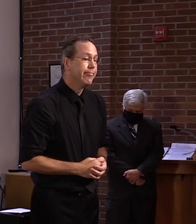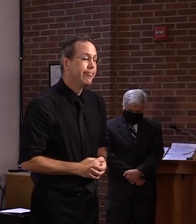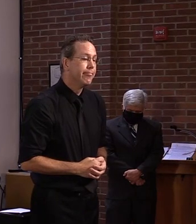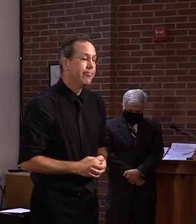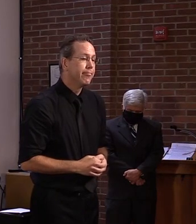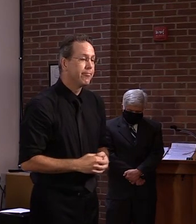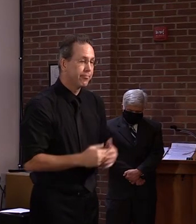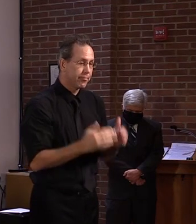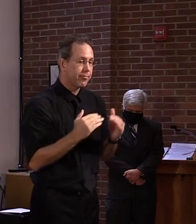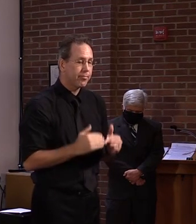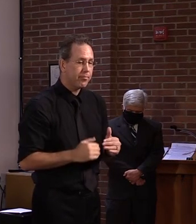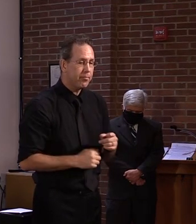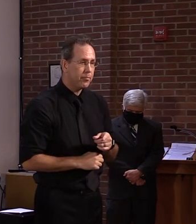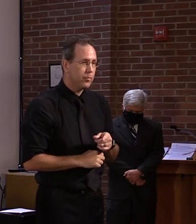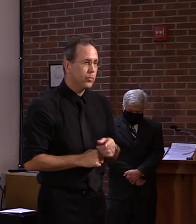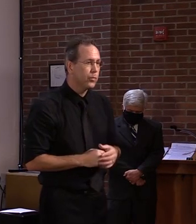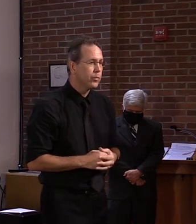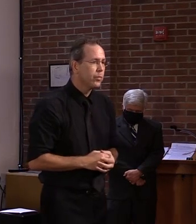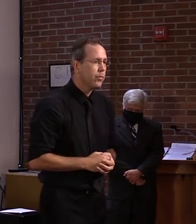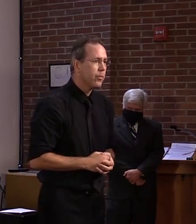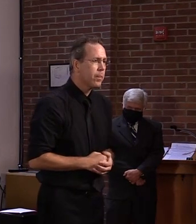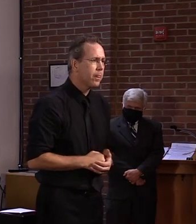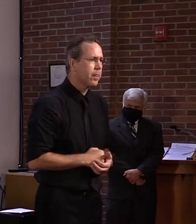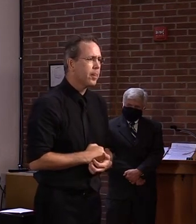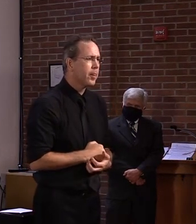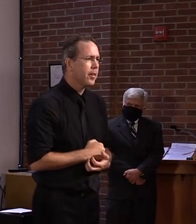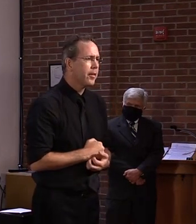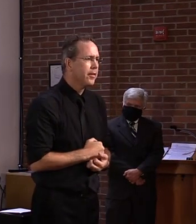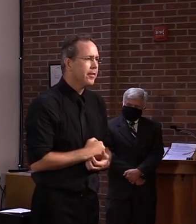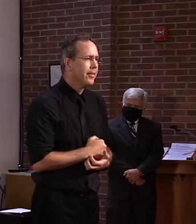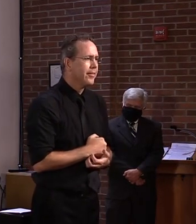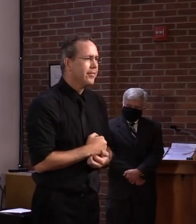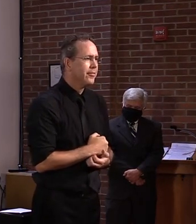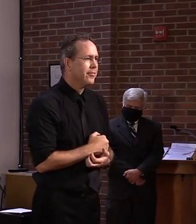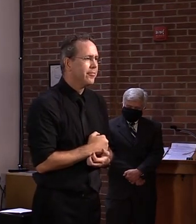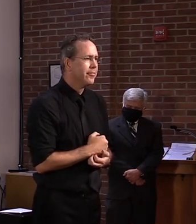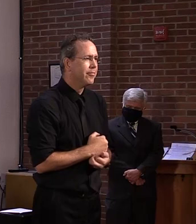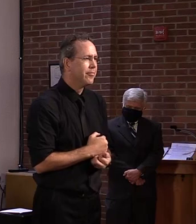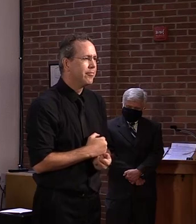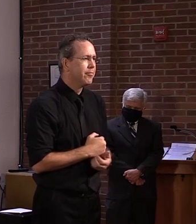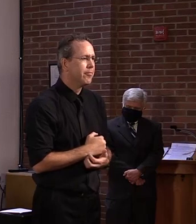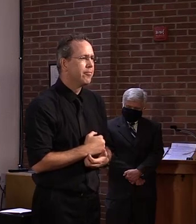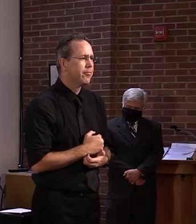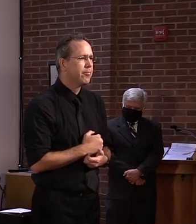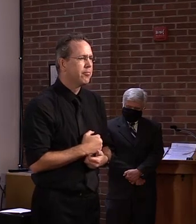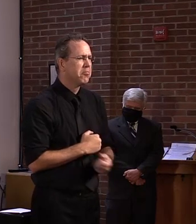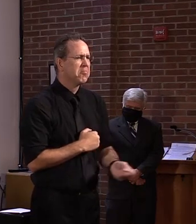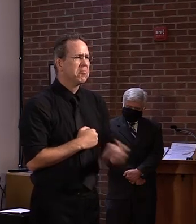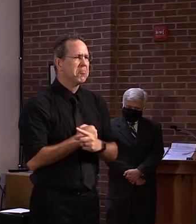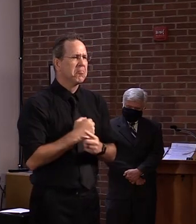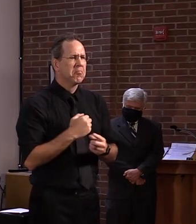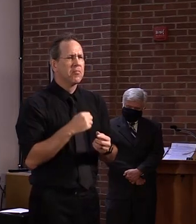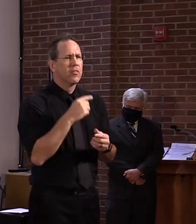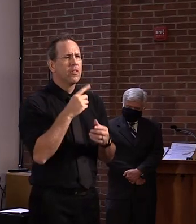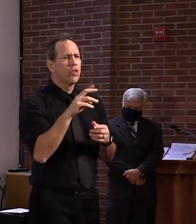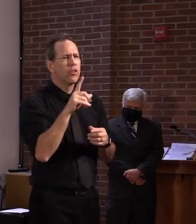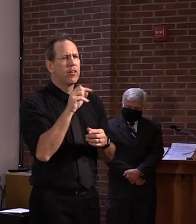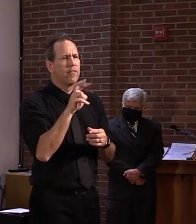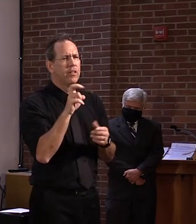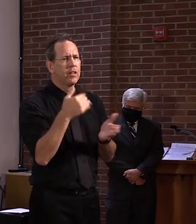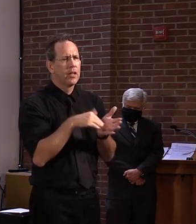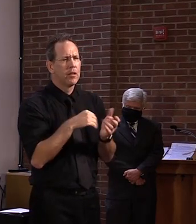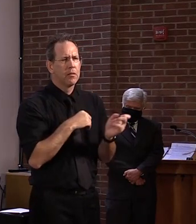This is another question for Dr. Levine, I believe. Given the administration's clear attempts